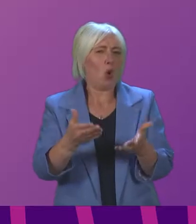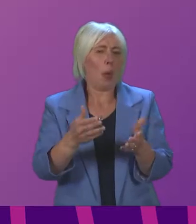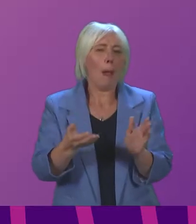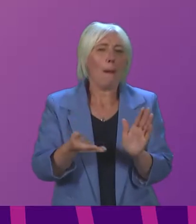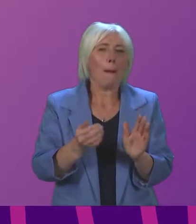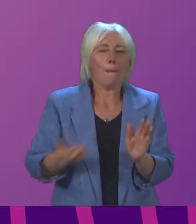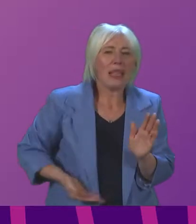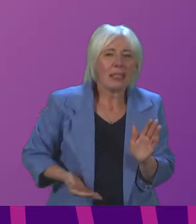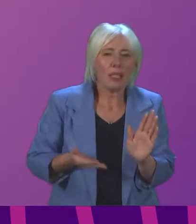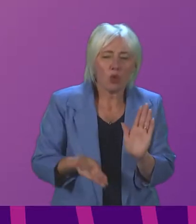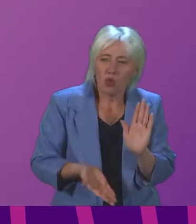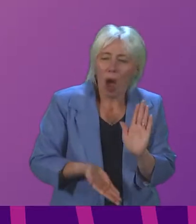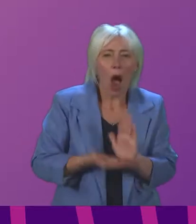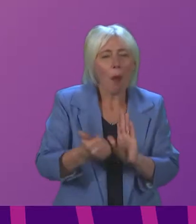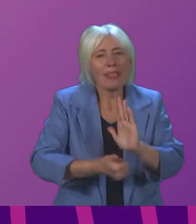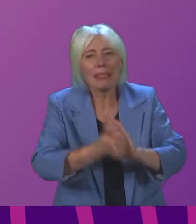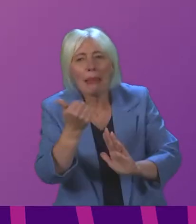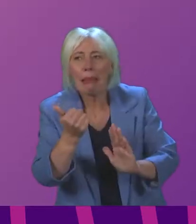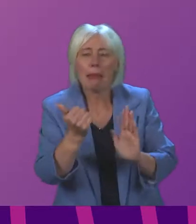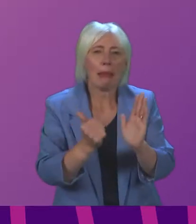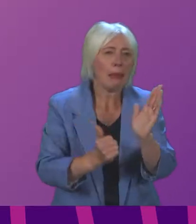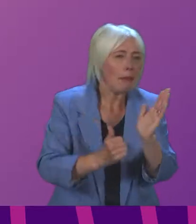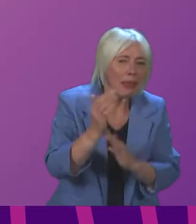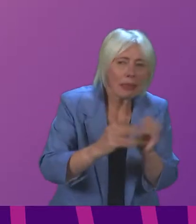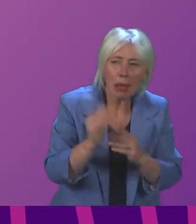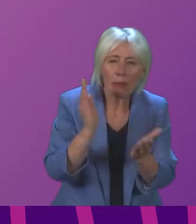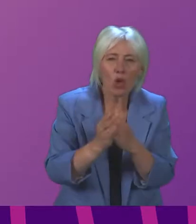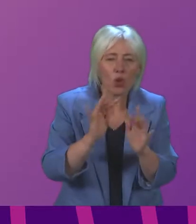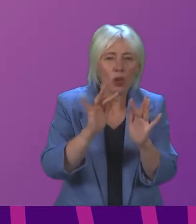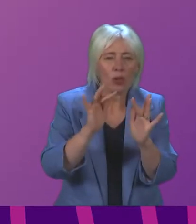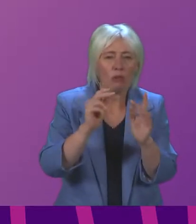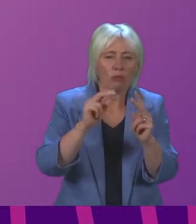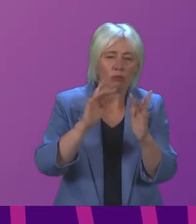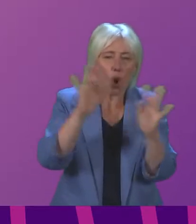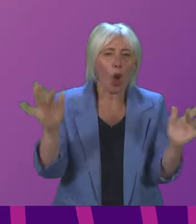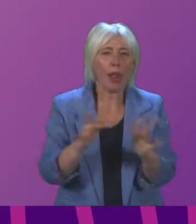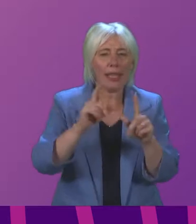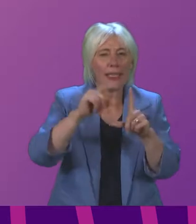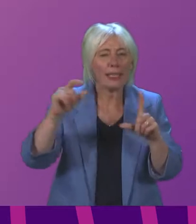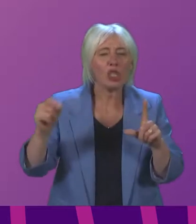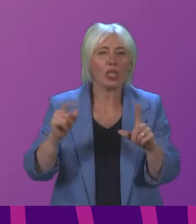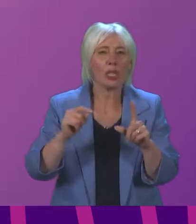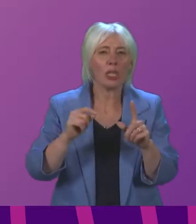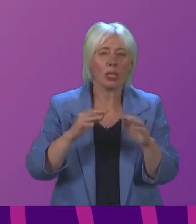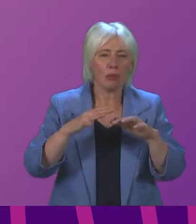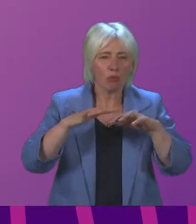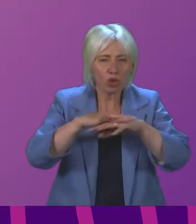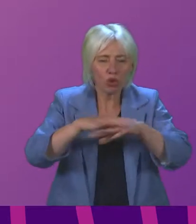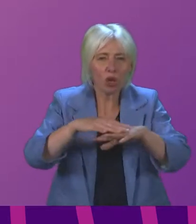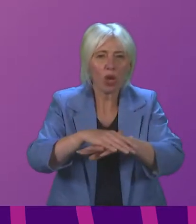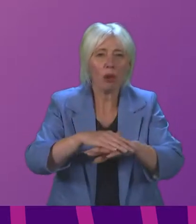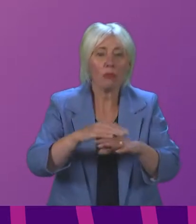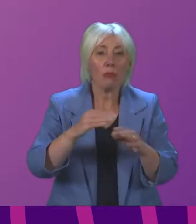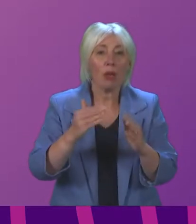upskilling and training and building an effective digital infrastructure. We know that unemployment has not risen quite in the way that we